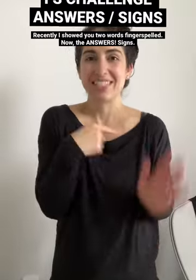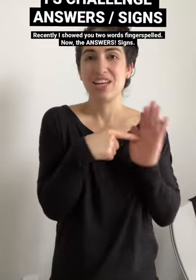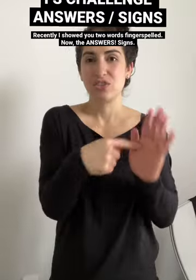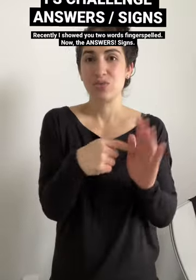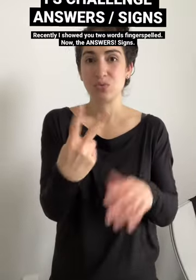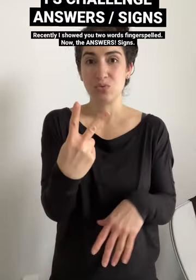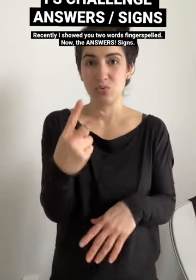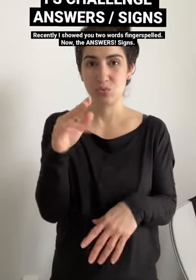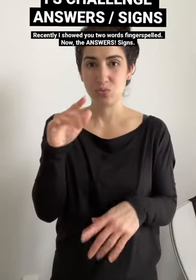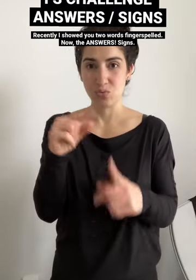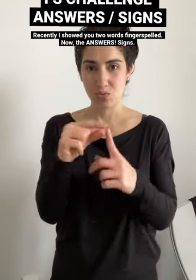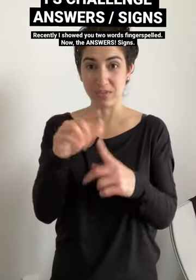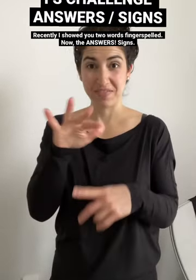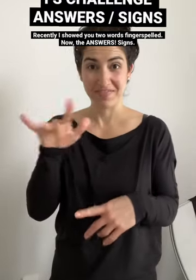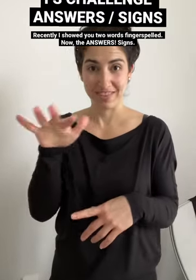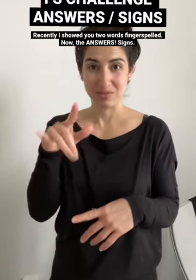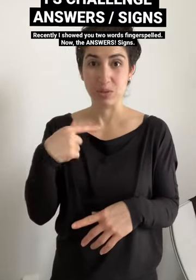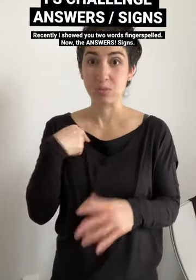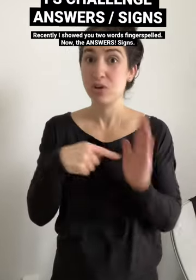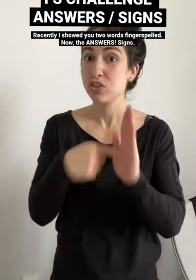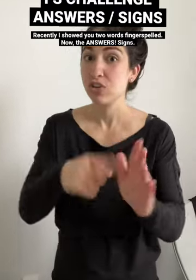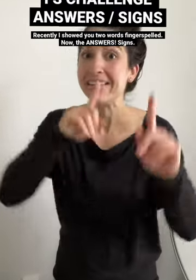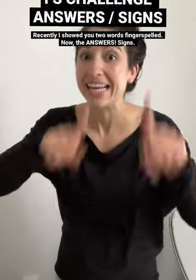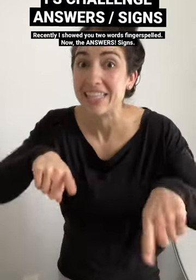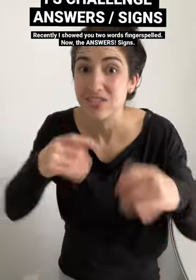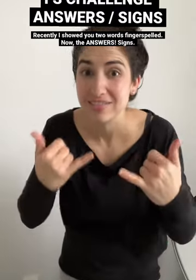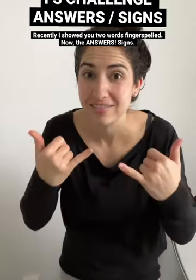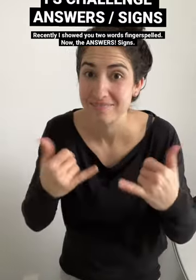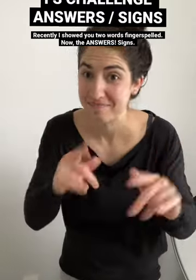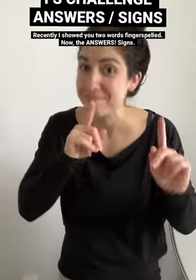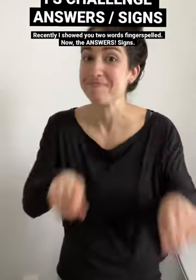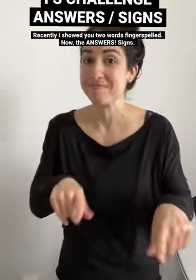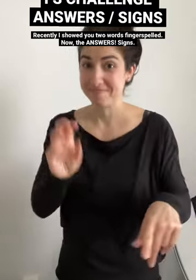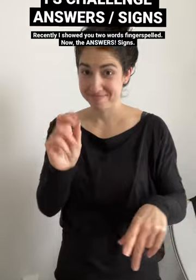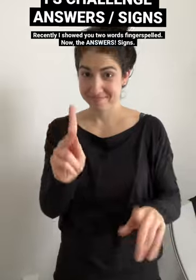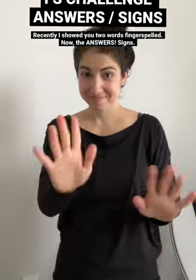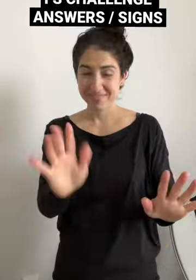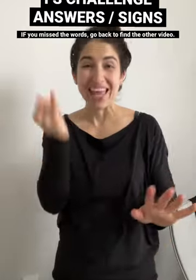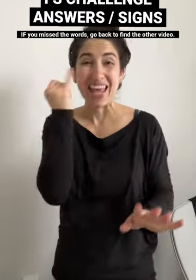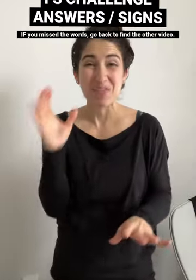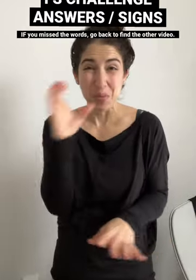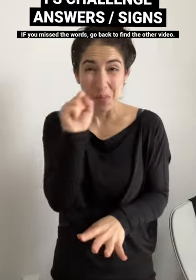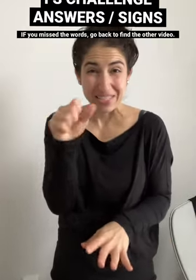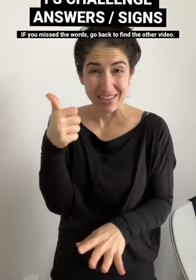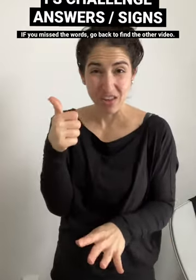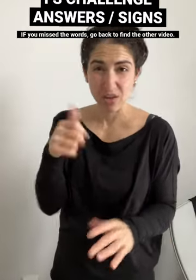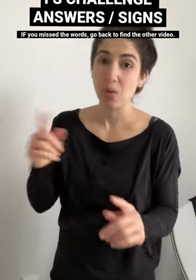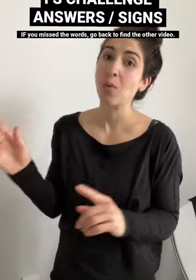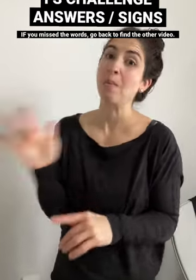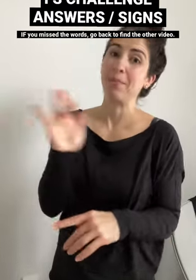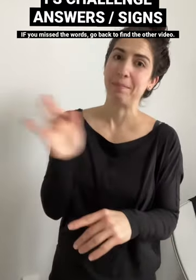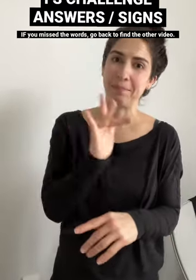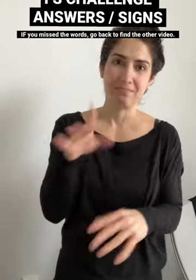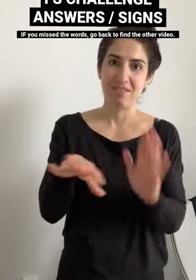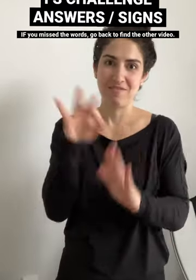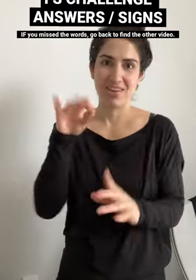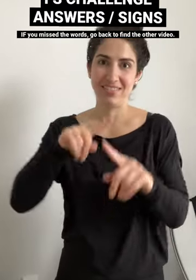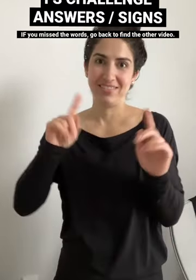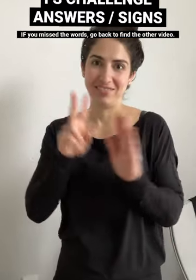Recently, I showed two words fingerspelled. I'm showing the answers now, the answers, okay? If you miss the words, go back and find that other